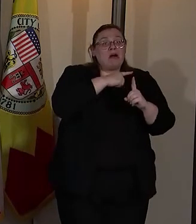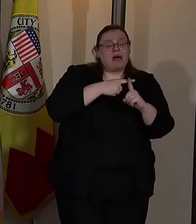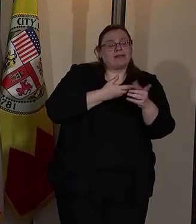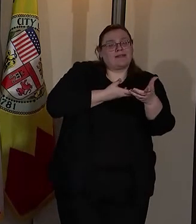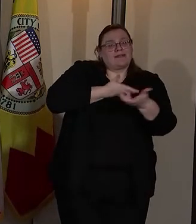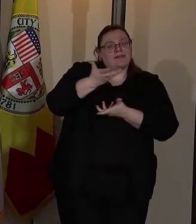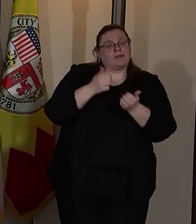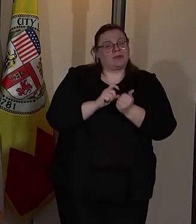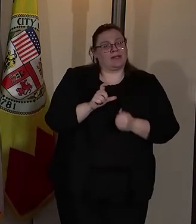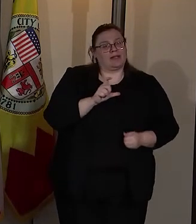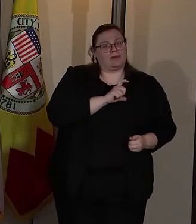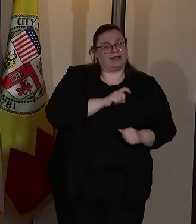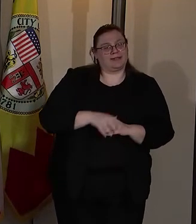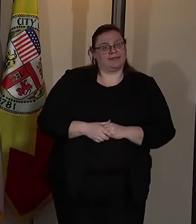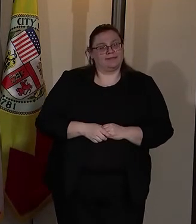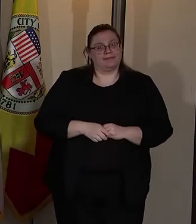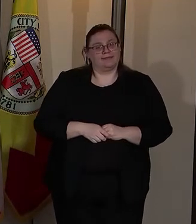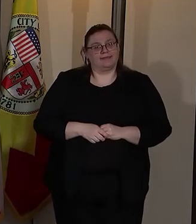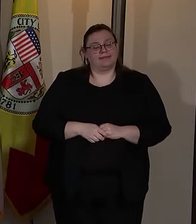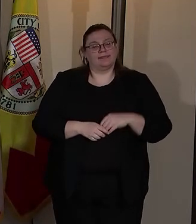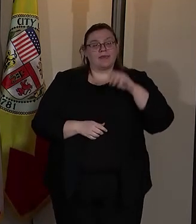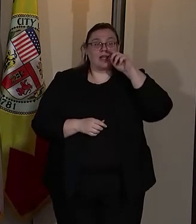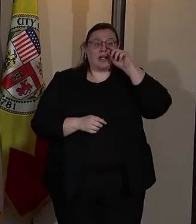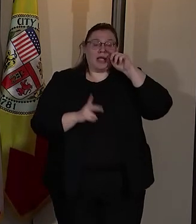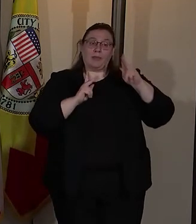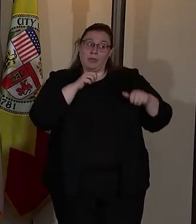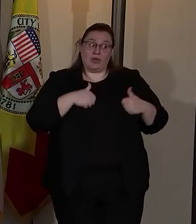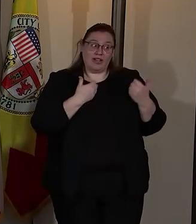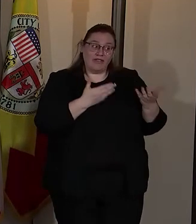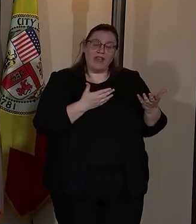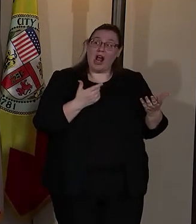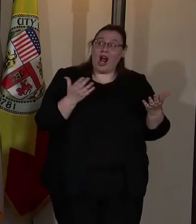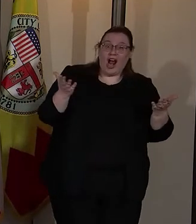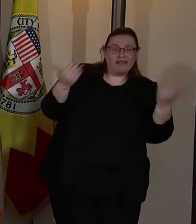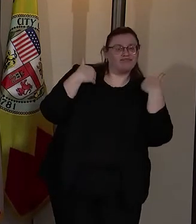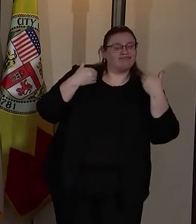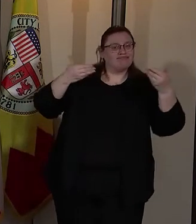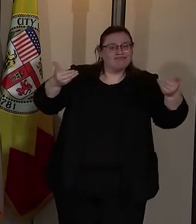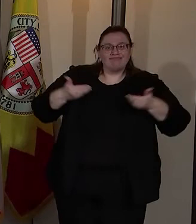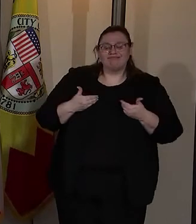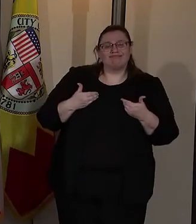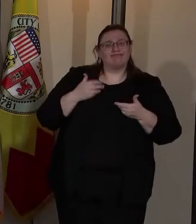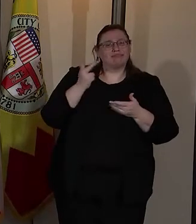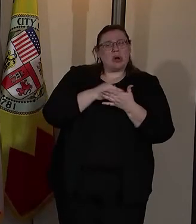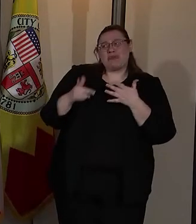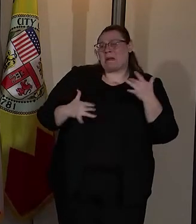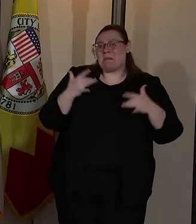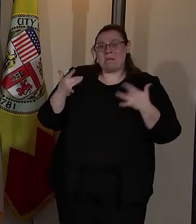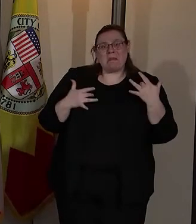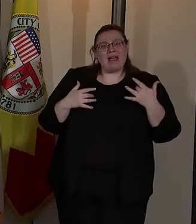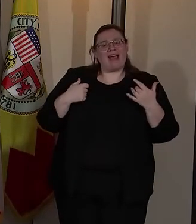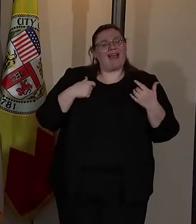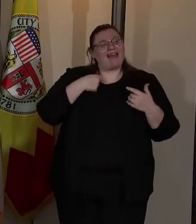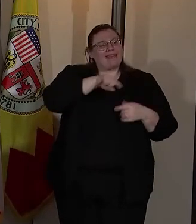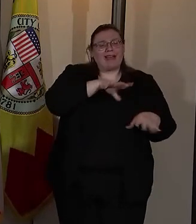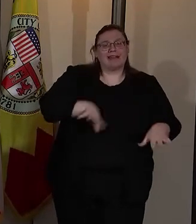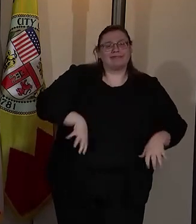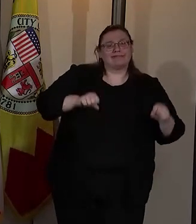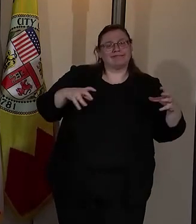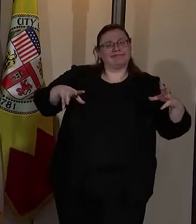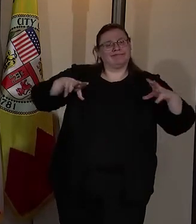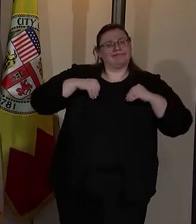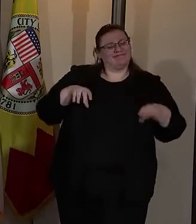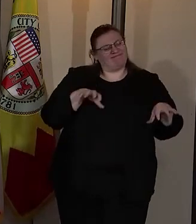with the police. And the residents have not only welcomed the program with open arms, but they have taken ownership in the park